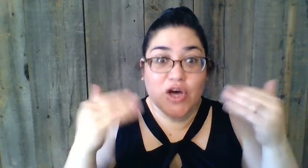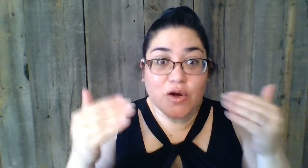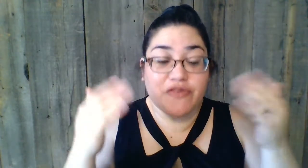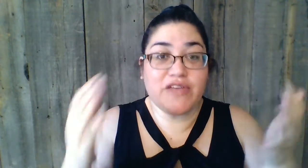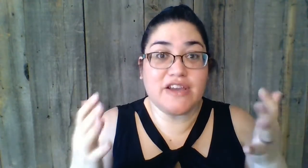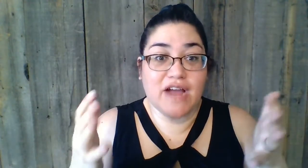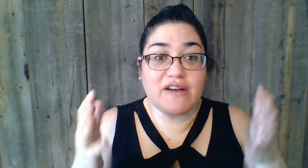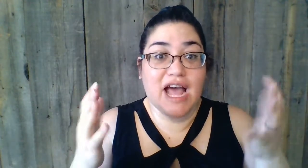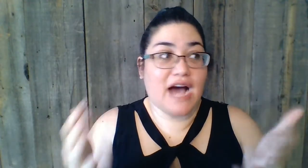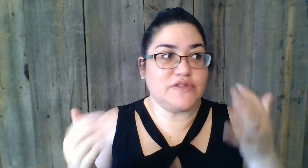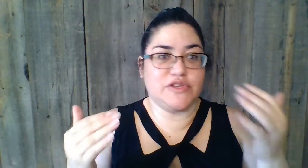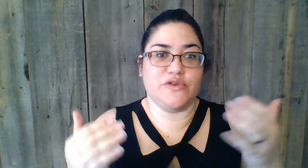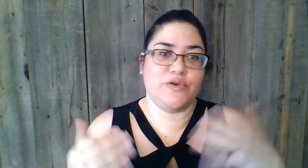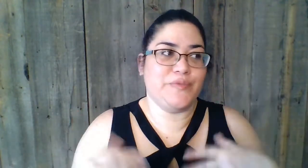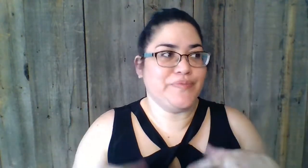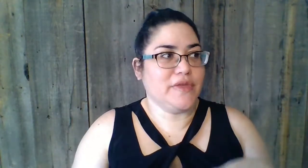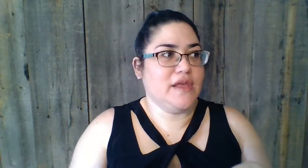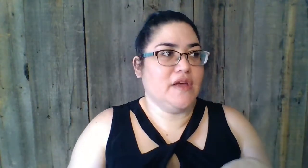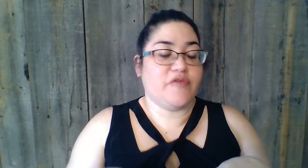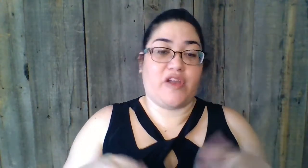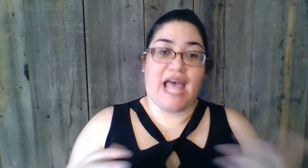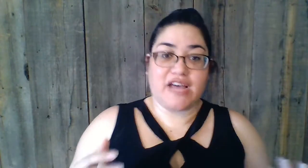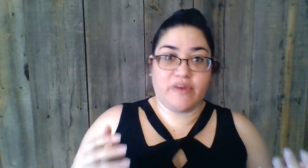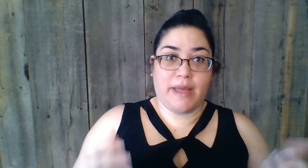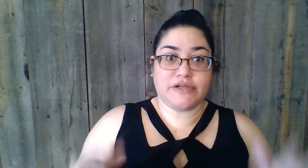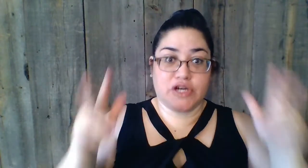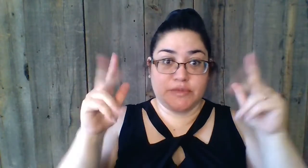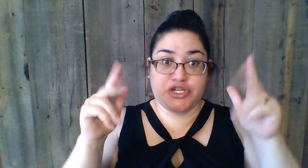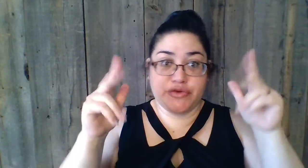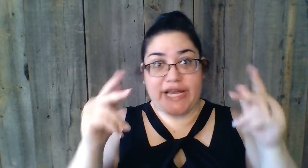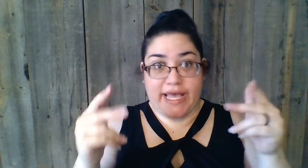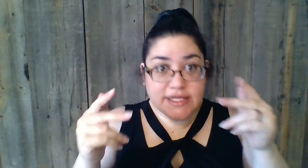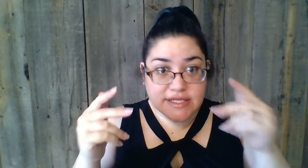go to figure out how to, for lack of a better term, treat it,